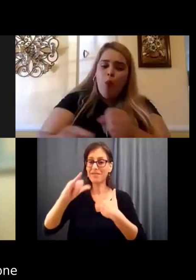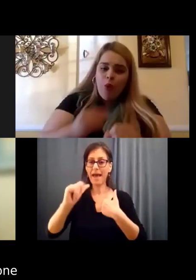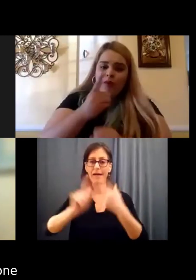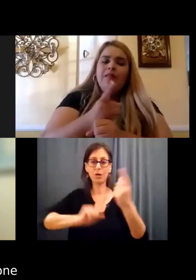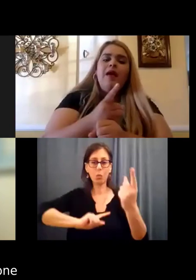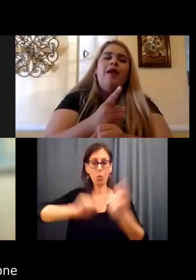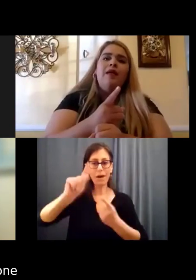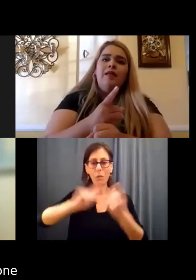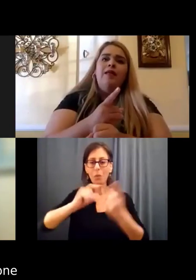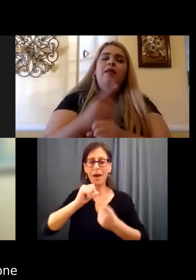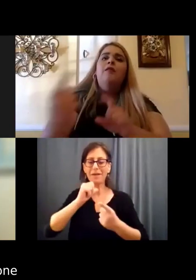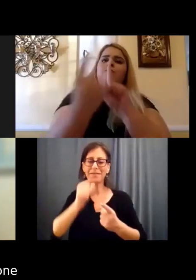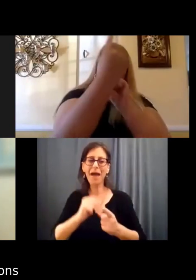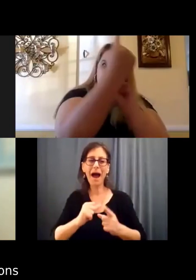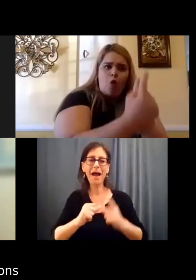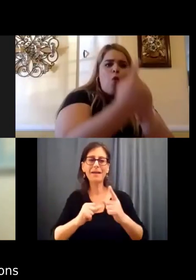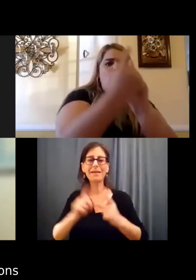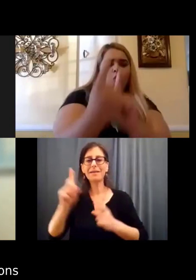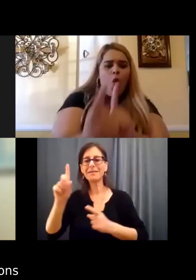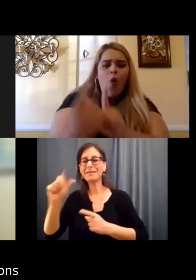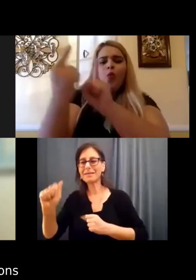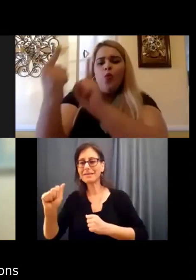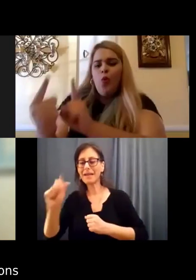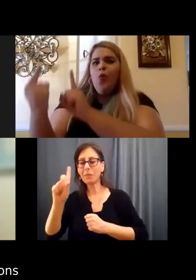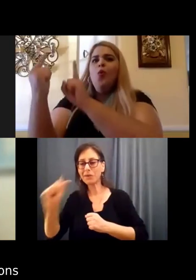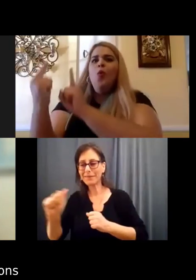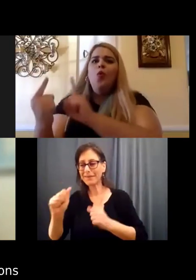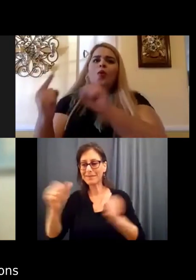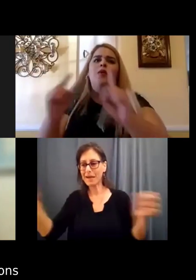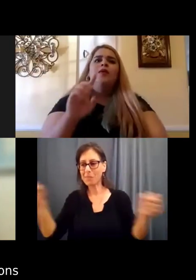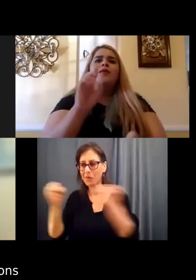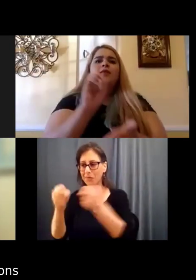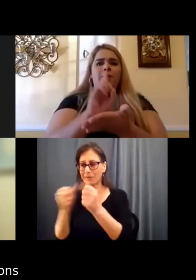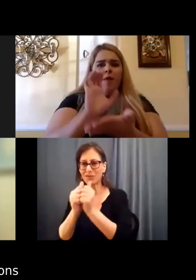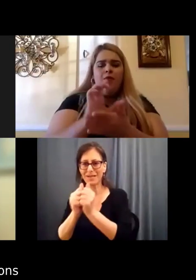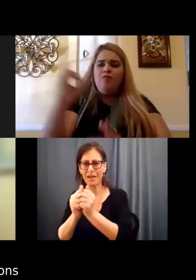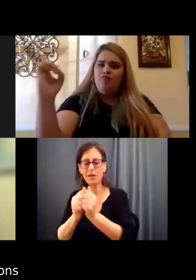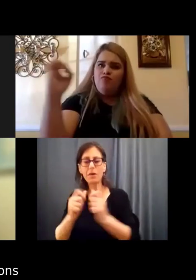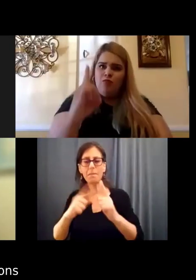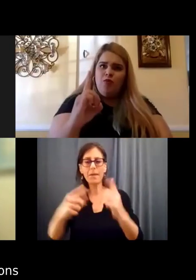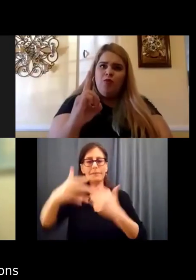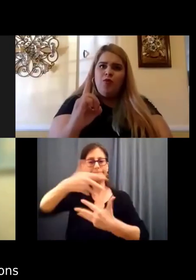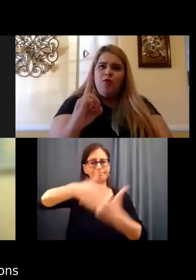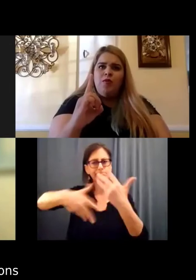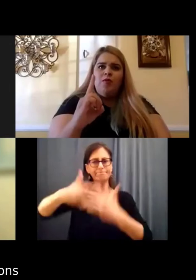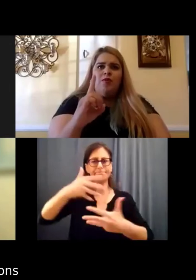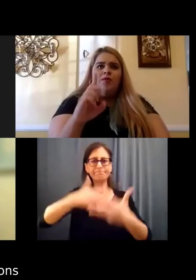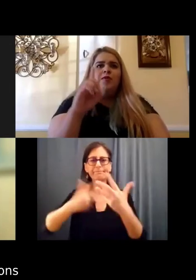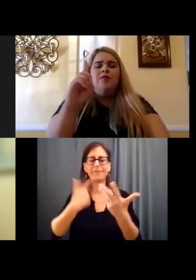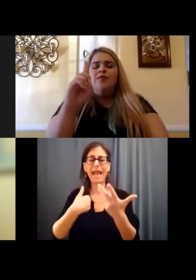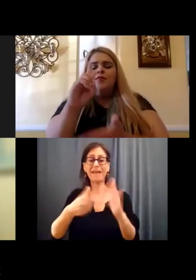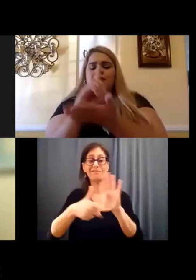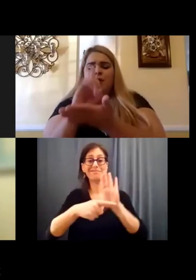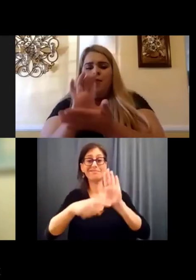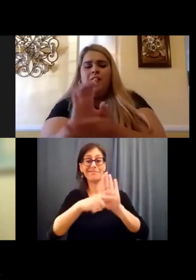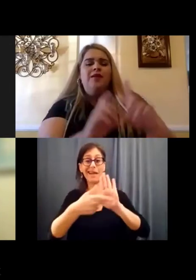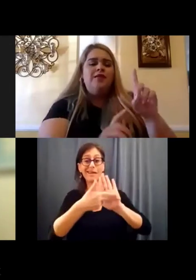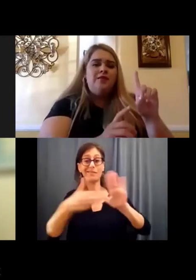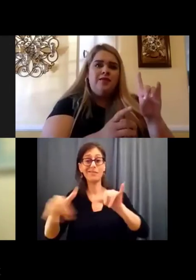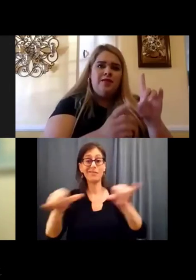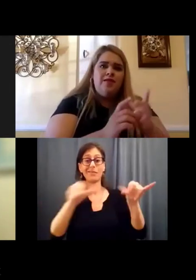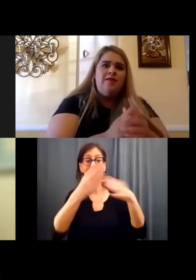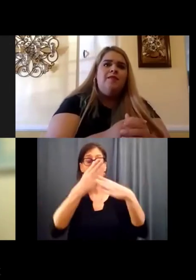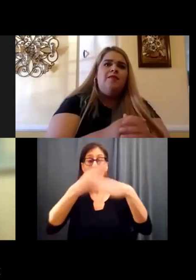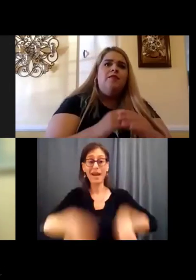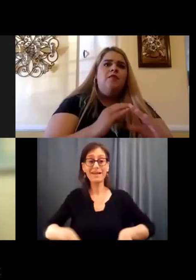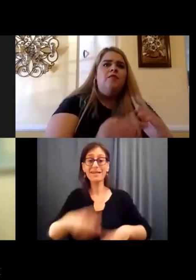-one non-disabled, disabled together and have those conversations and be able to break down those stigmas that Leroy was talking about.